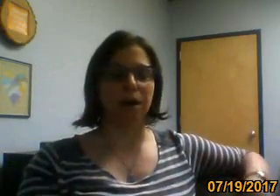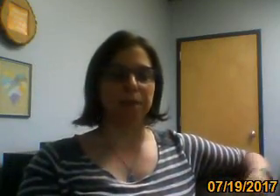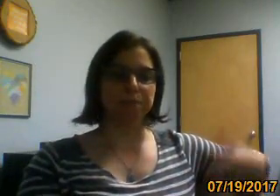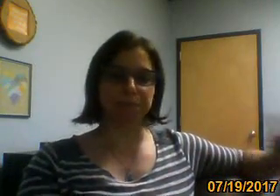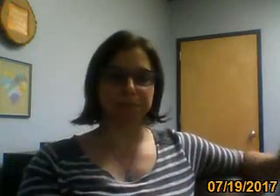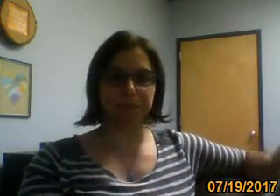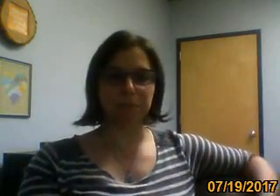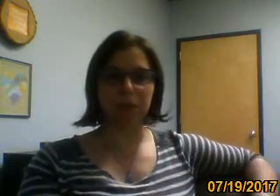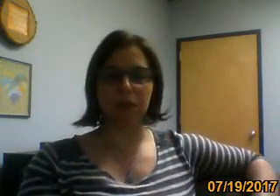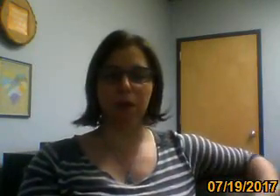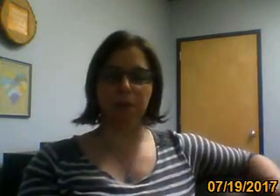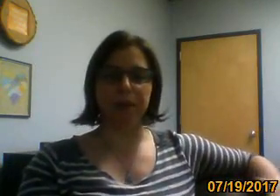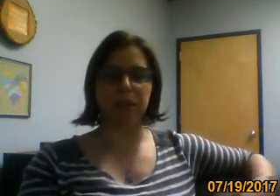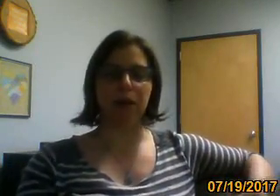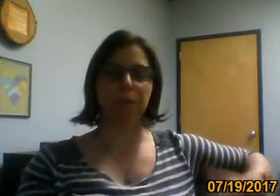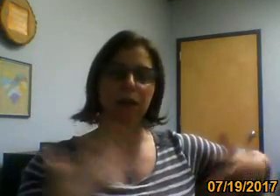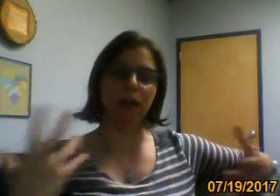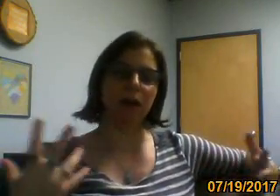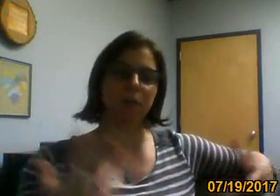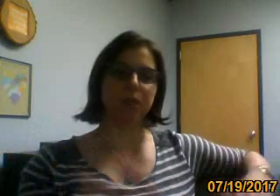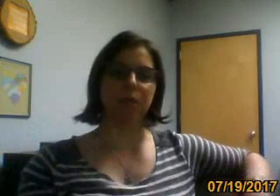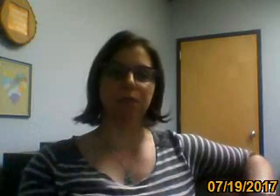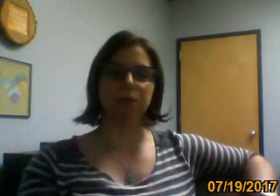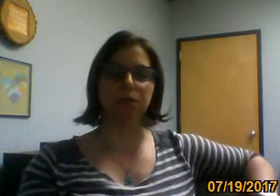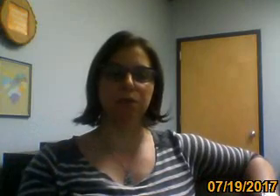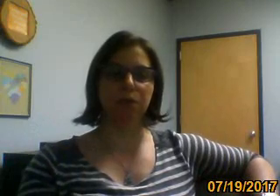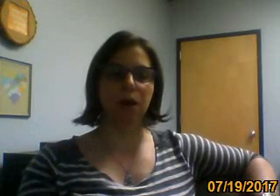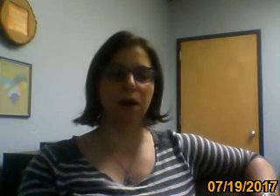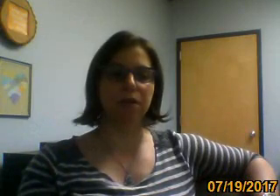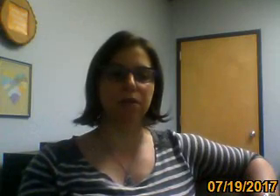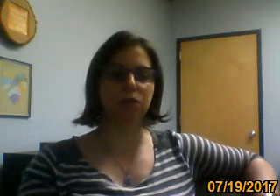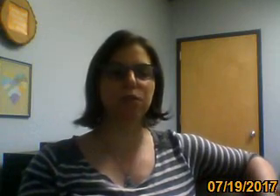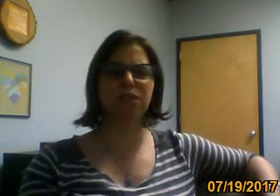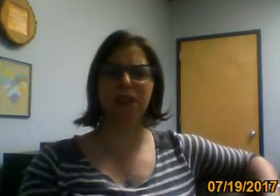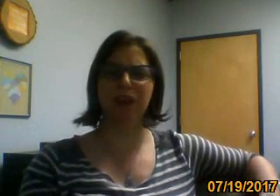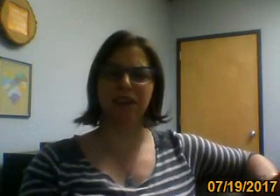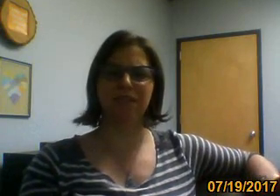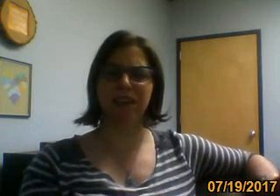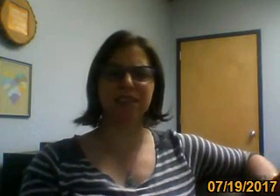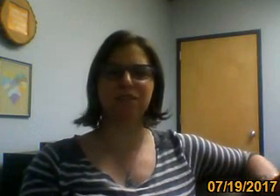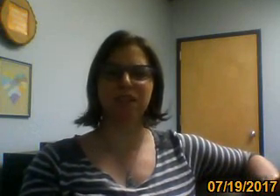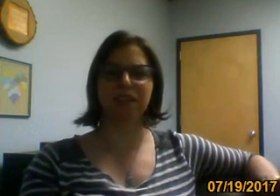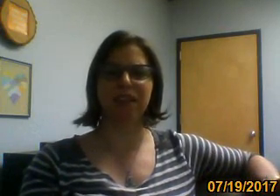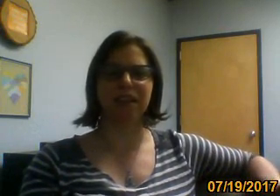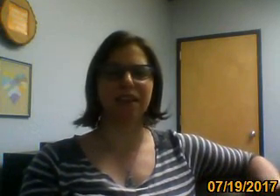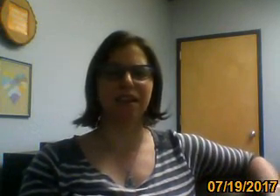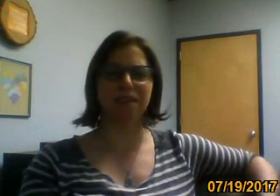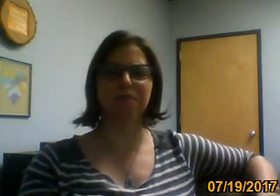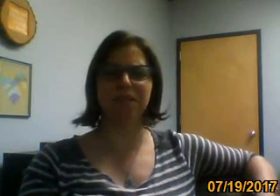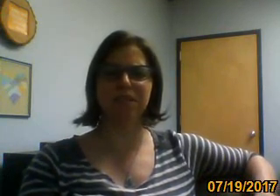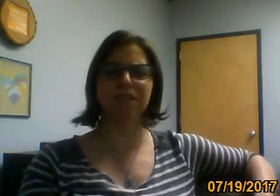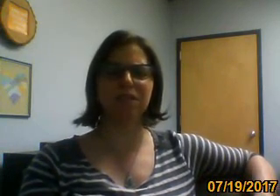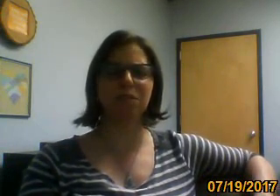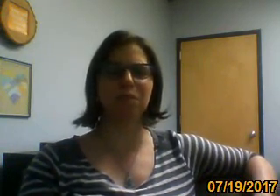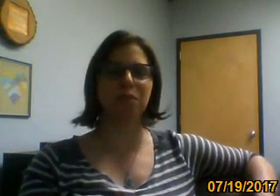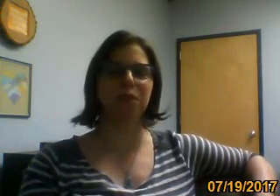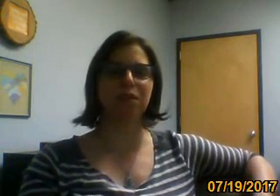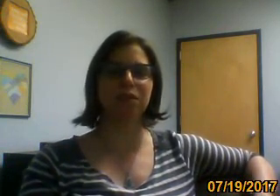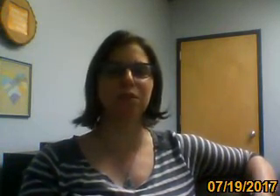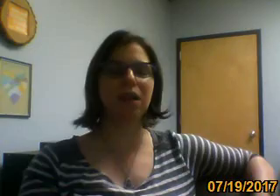you know, I picked it up and I was able to switch it around and I actually really like it. There's still a little bit more work to